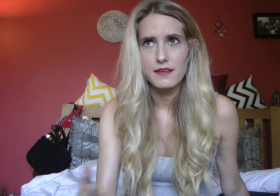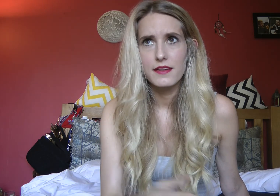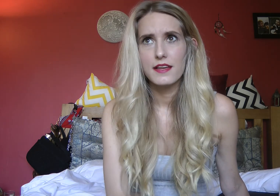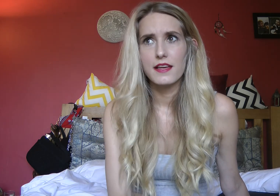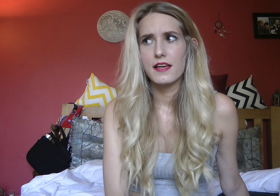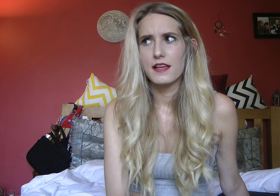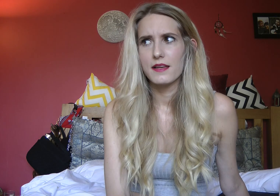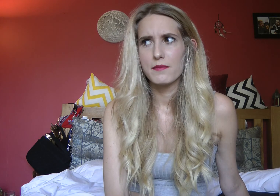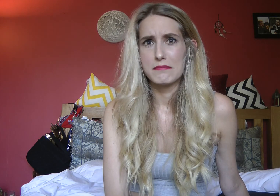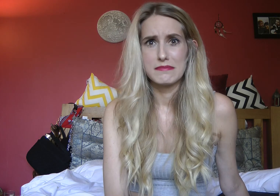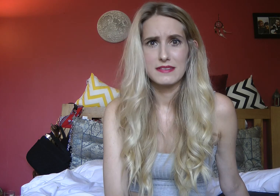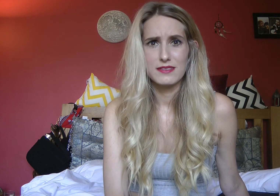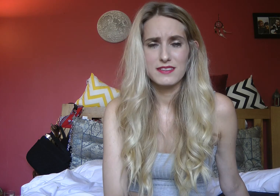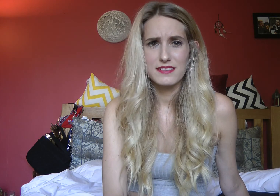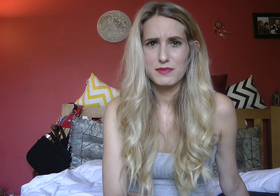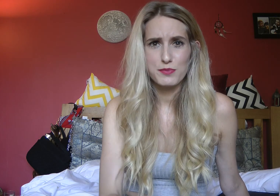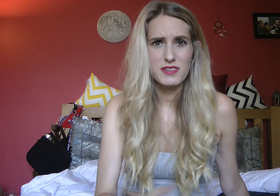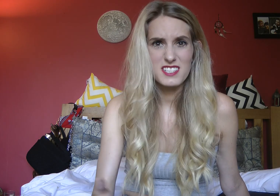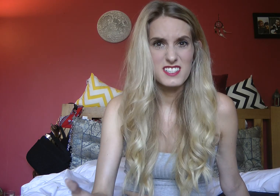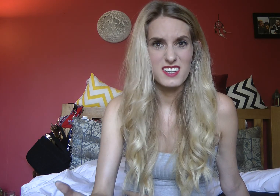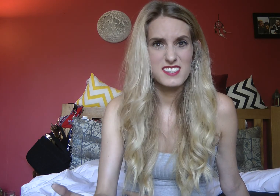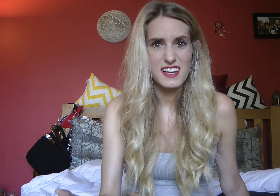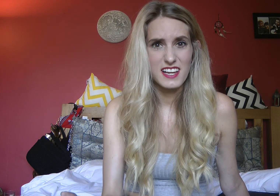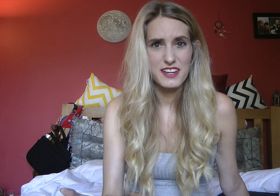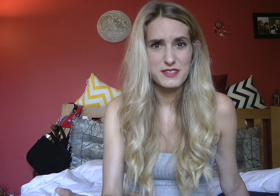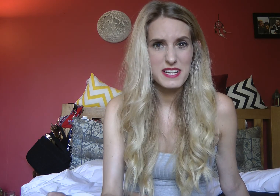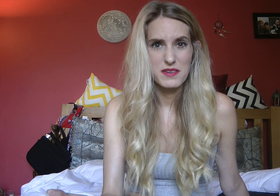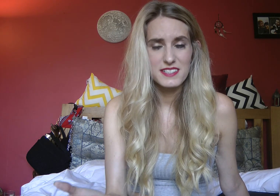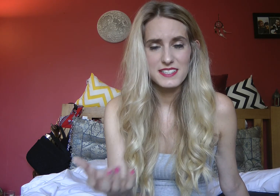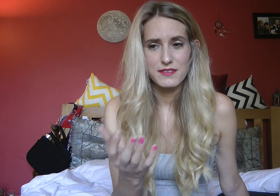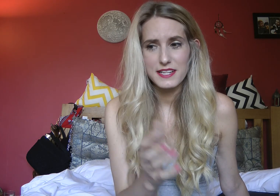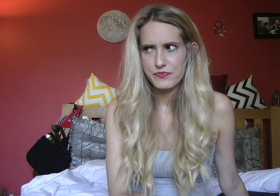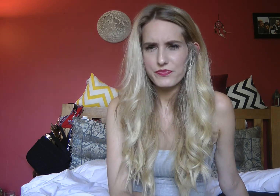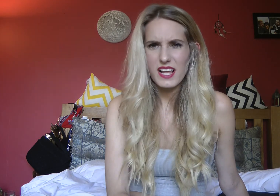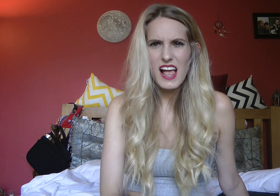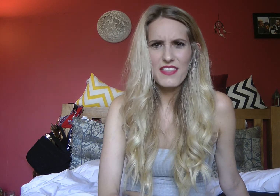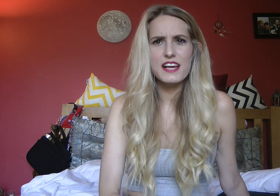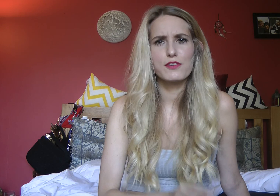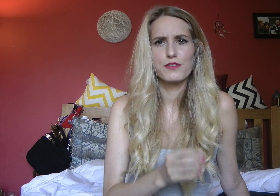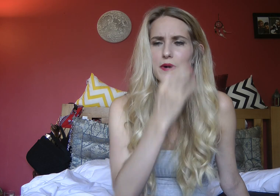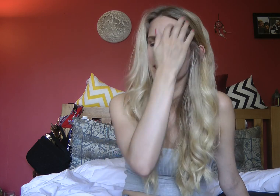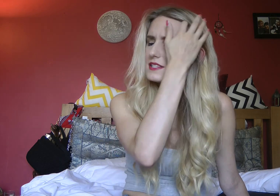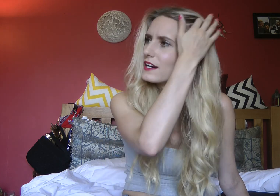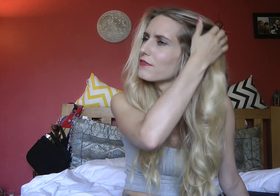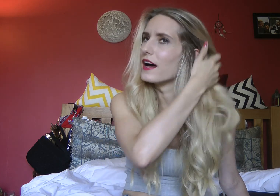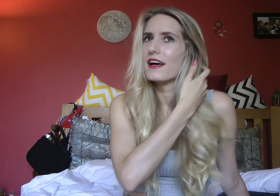just probably it's just nice to say hello to anyone isn't it really I think I've got to remind myself that